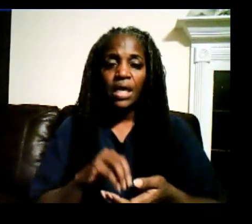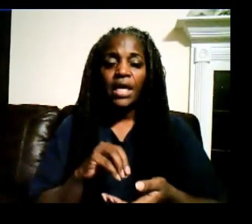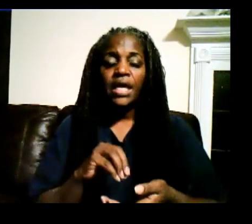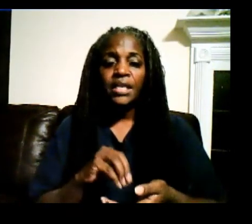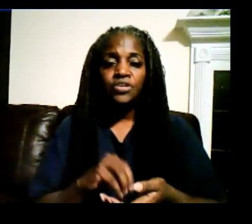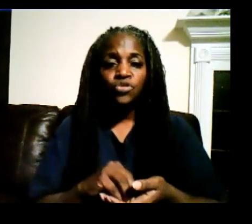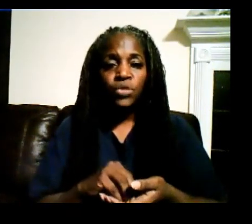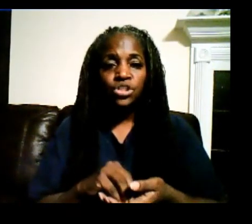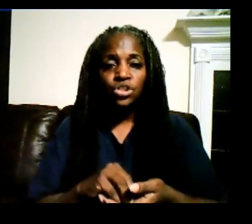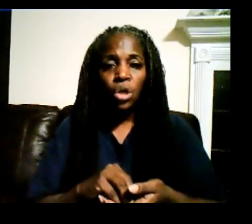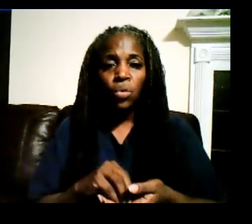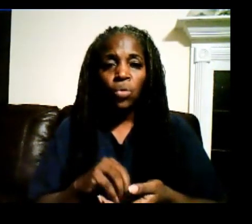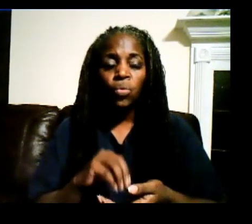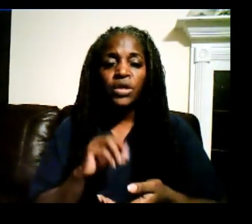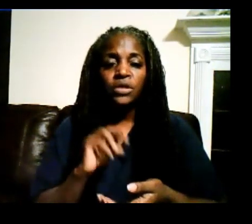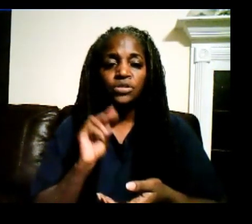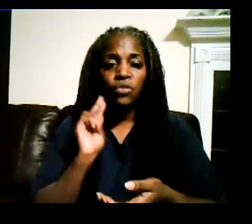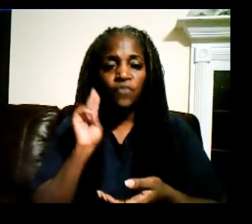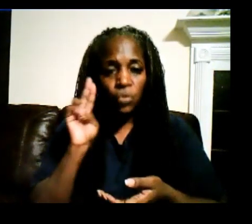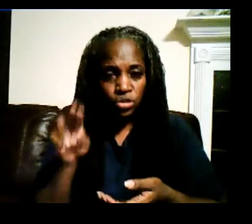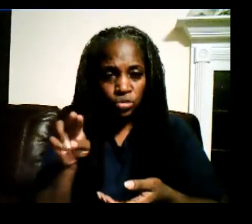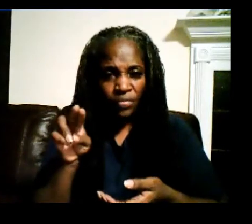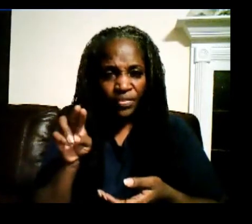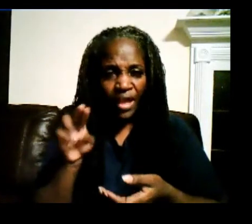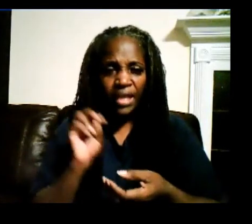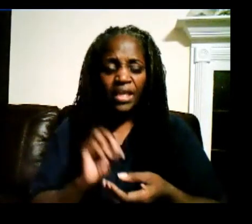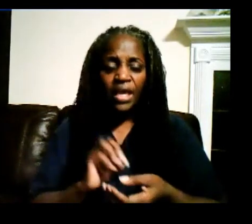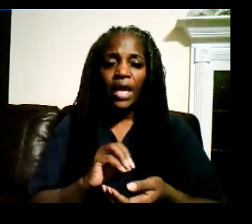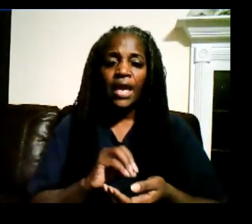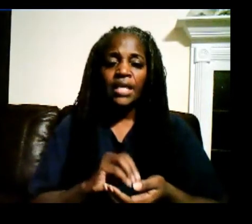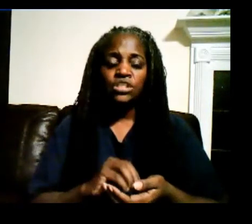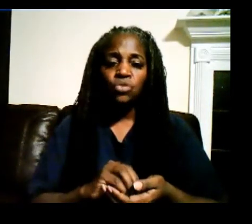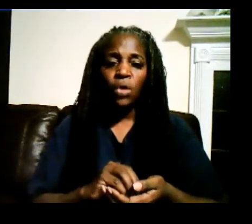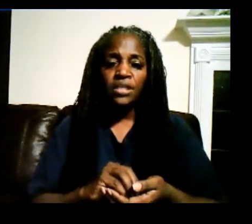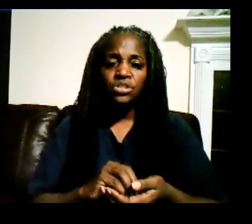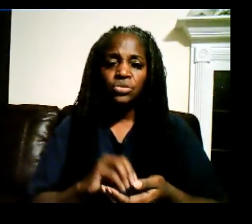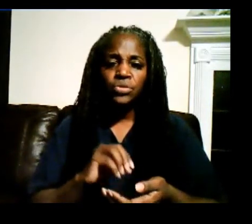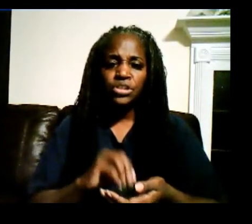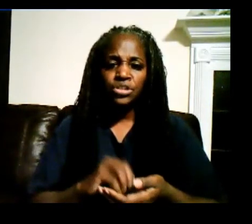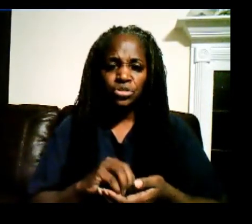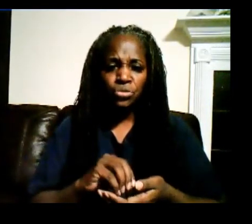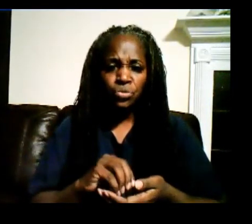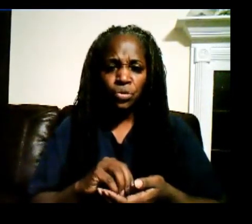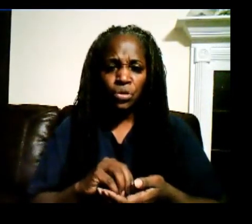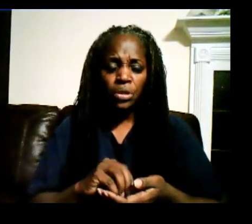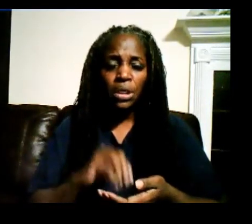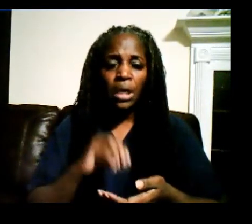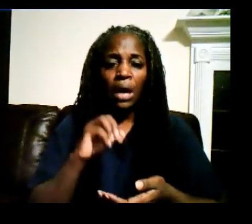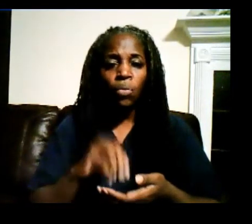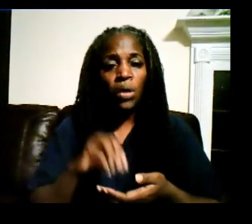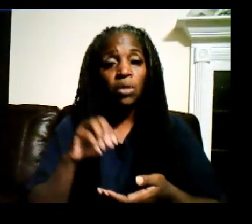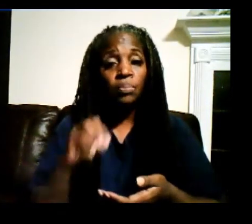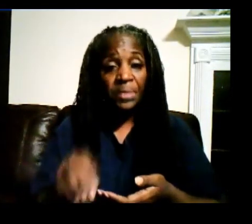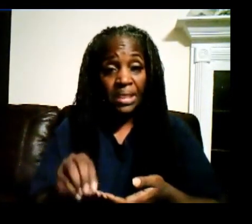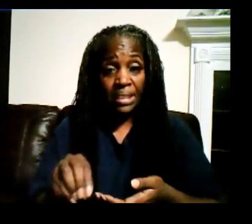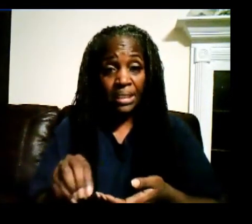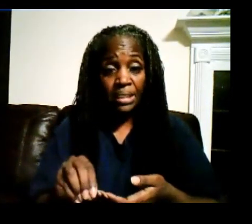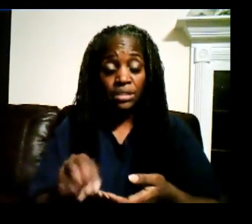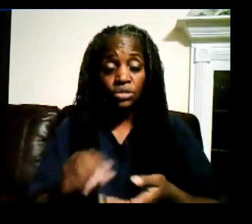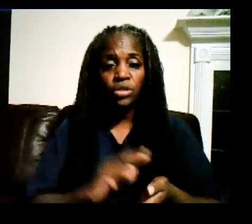And in doing so, we are so focused on that and trying to ensure our well-being so